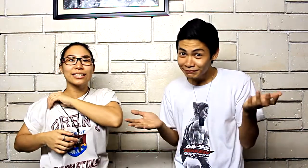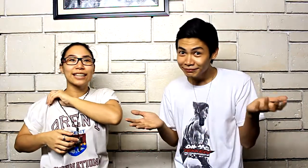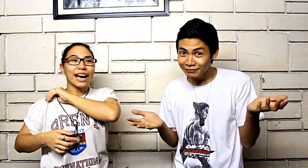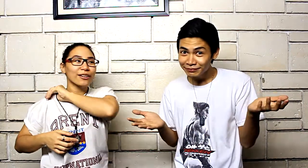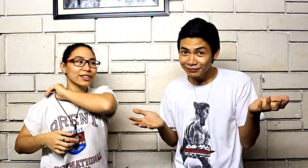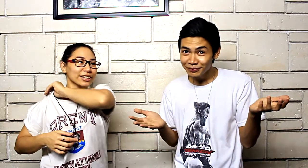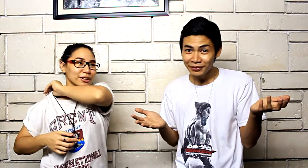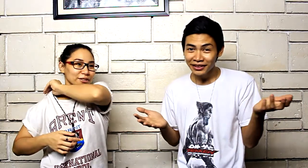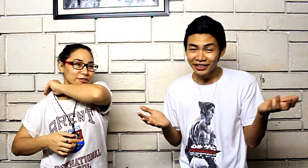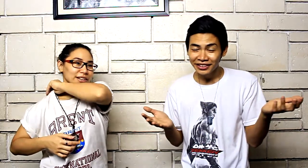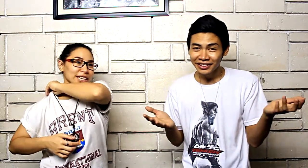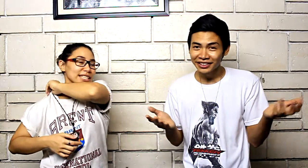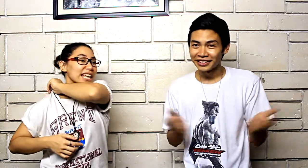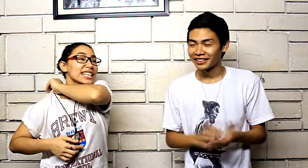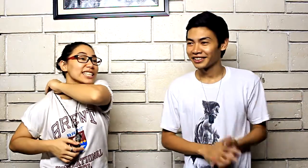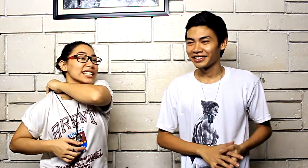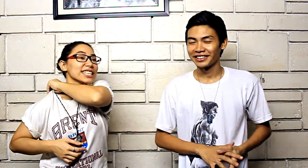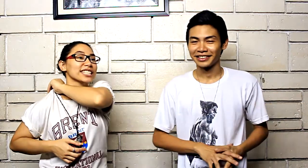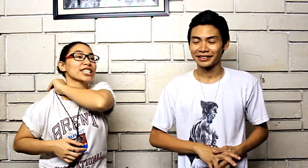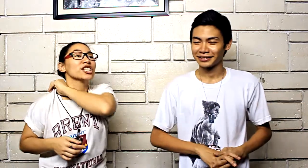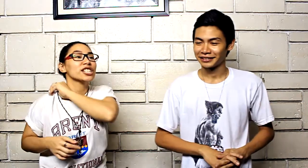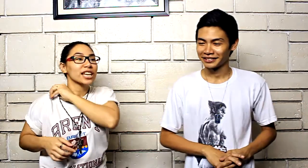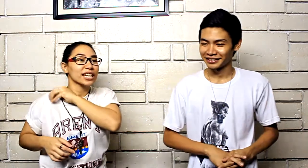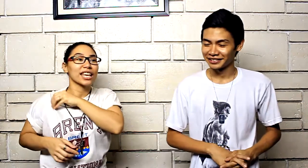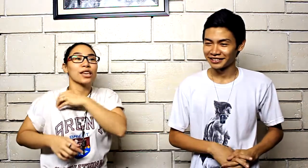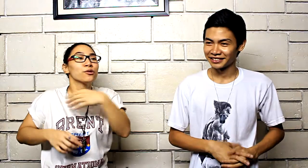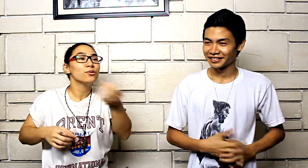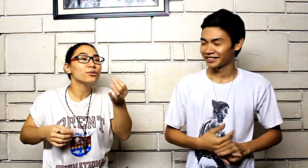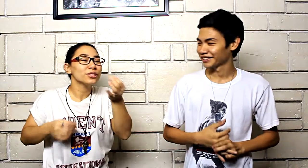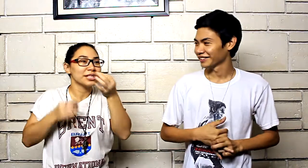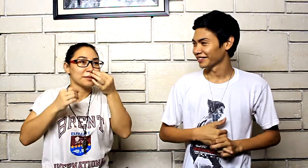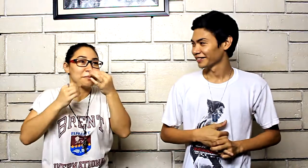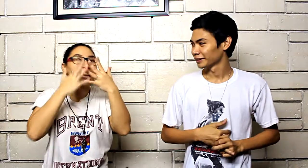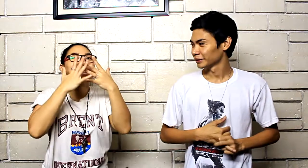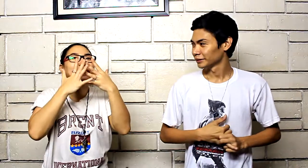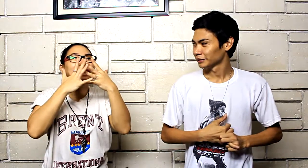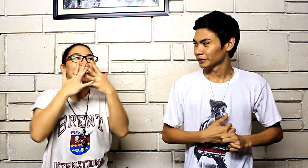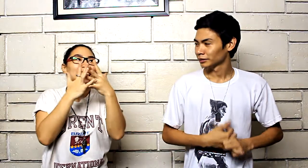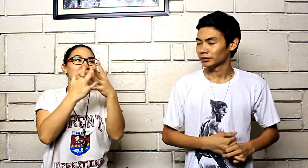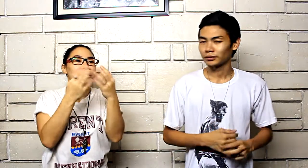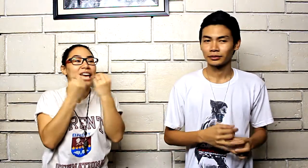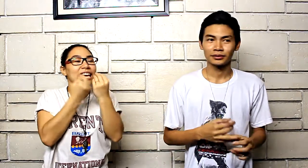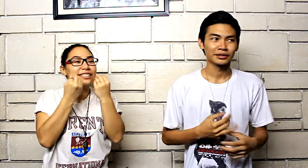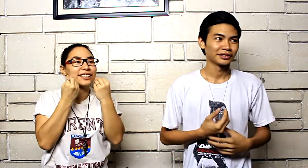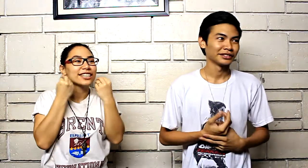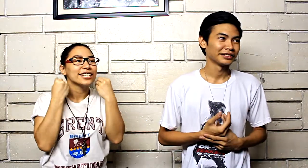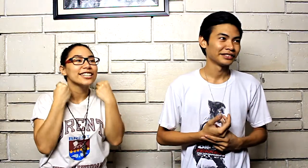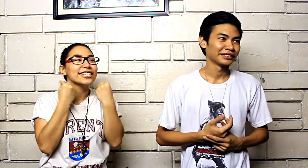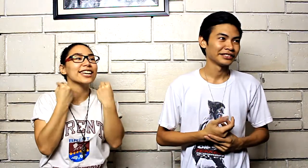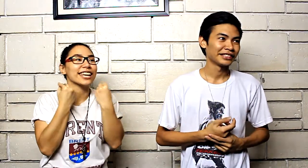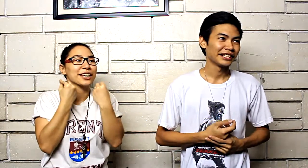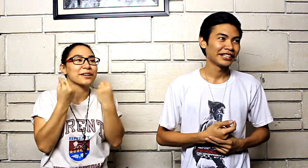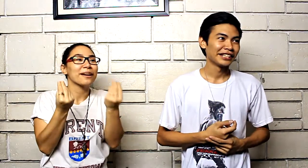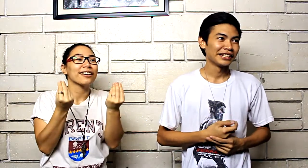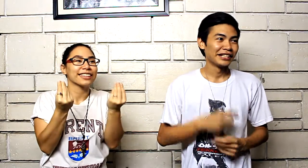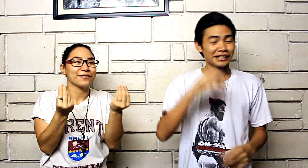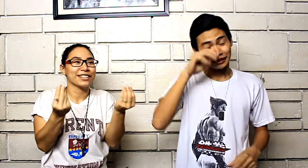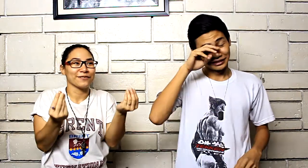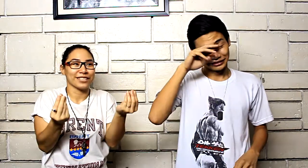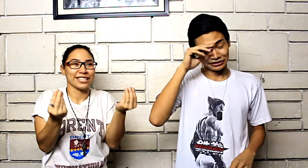down your freaking senses is shit you smit it and you taste shit in your mouth even if it's